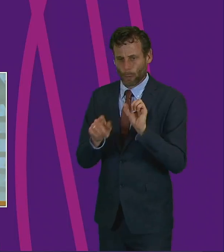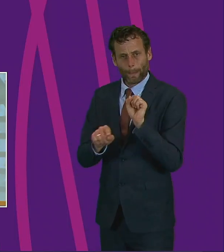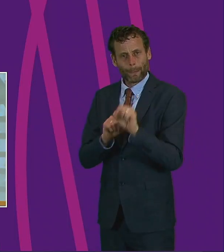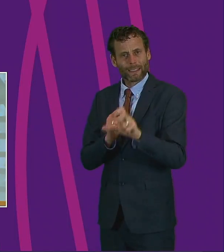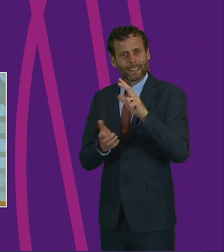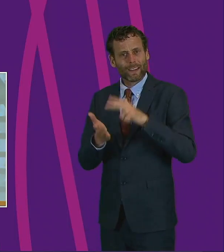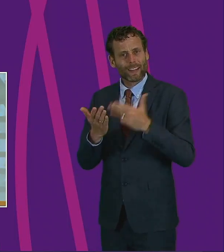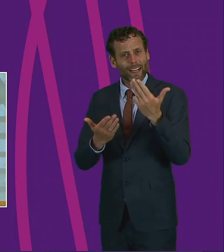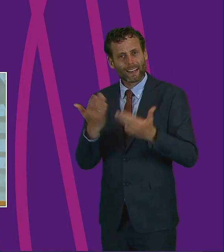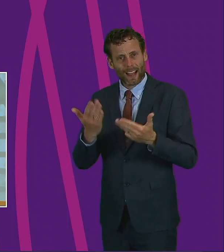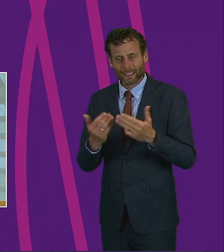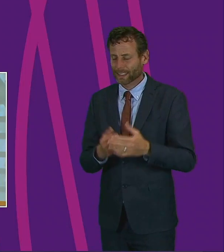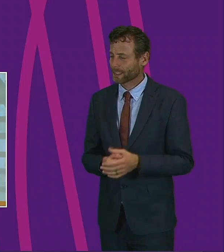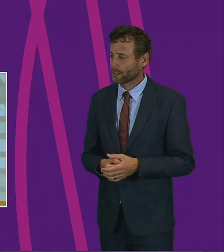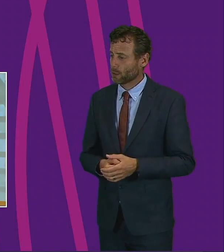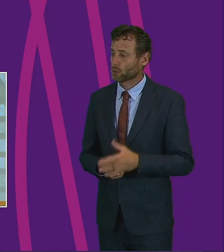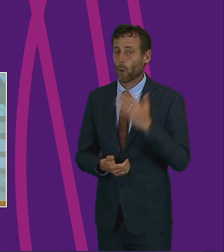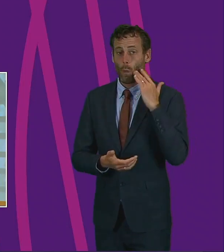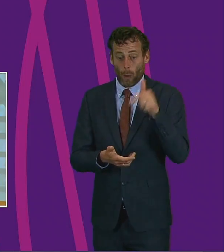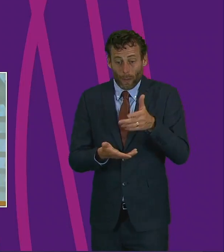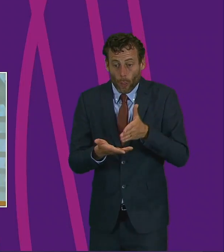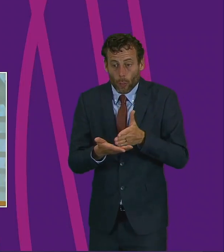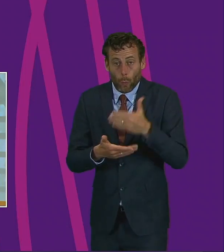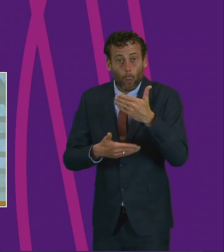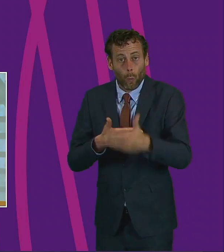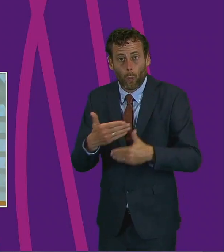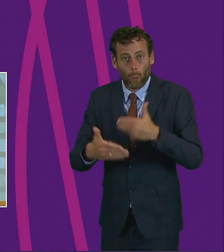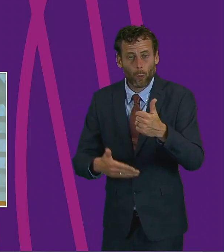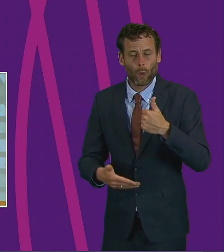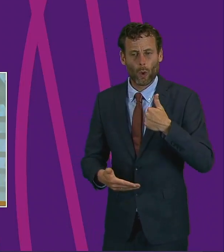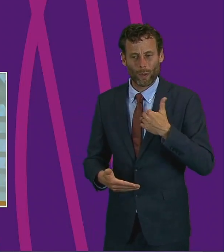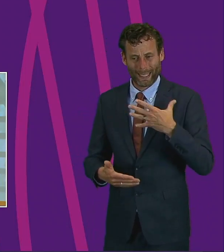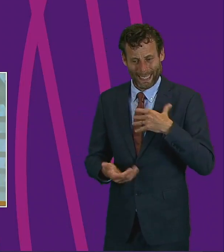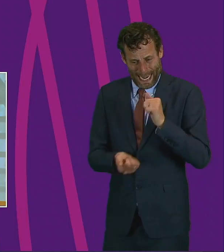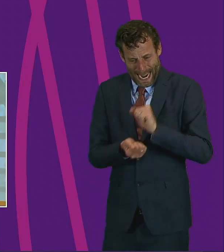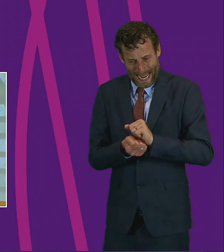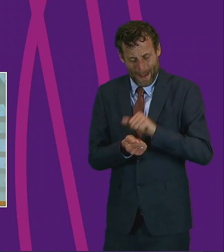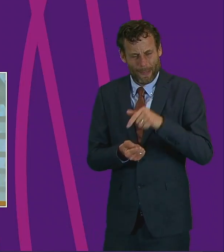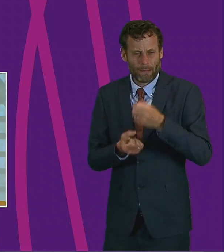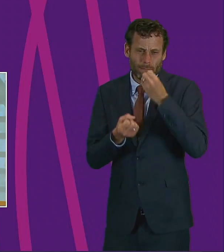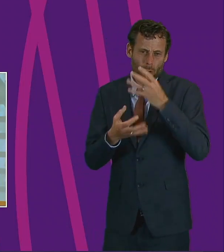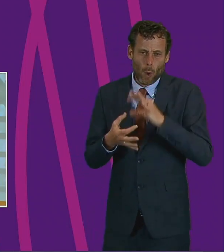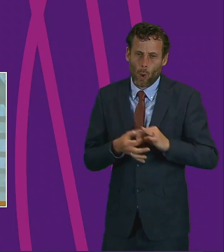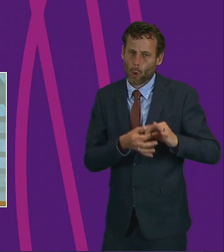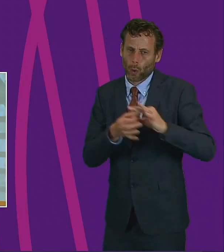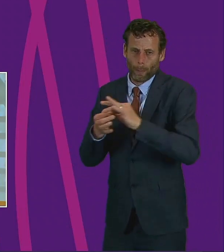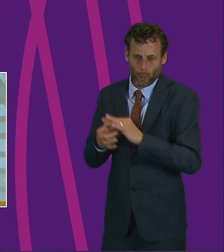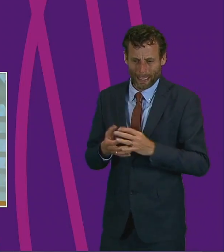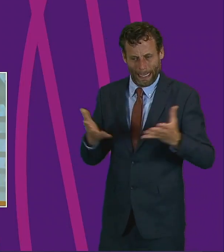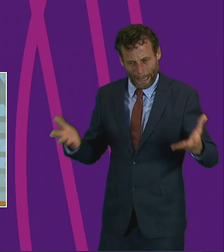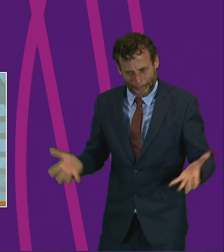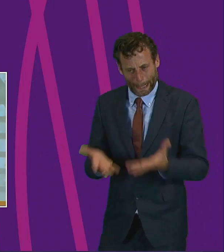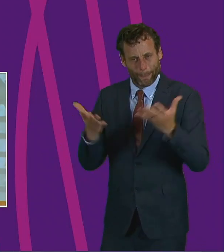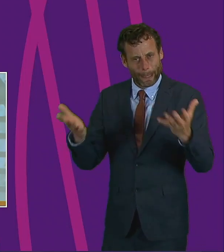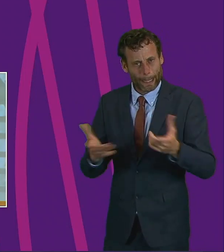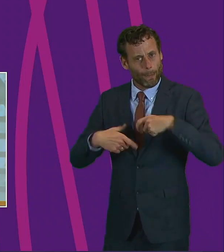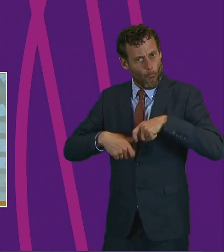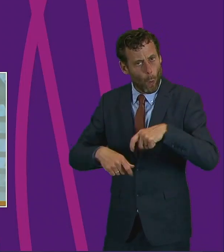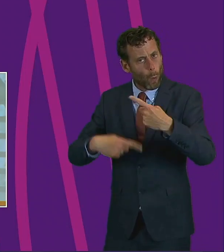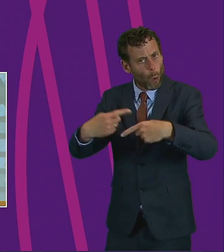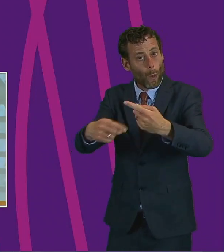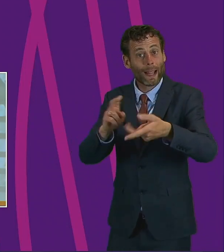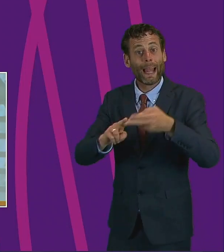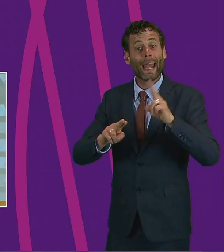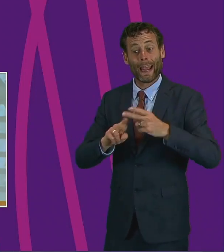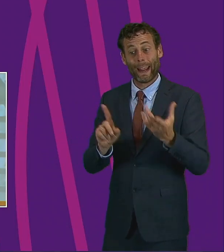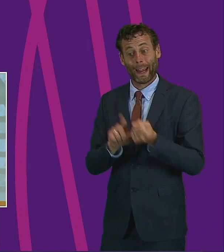through and out of the crisis, we need to capture this incredible community spirit and build upon it for years to come. If we do that, and I've no doubt